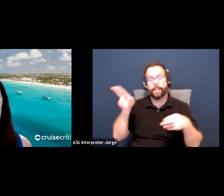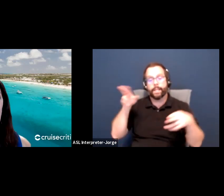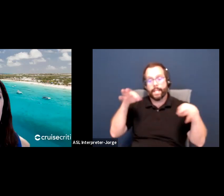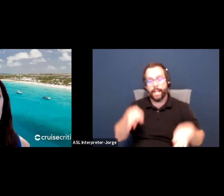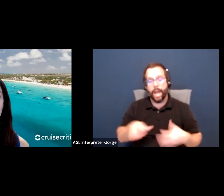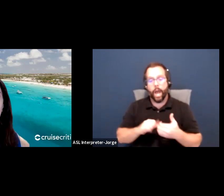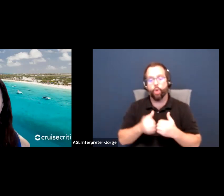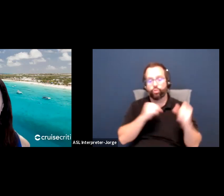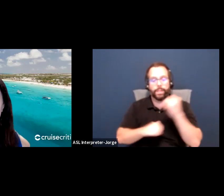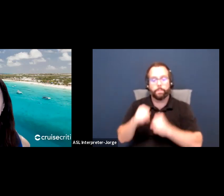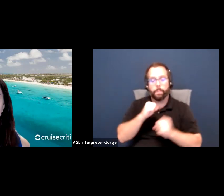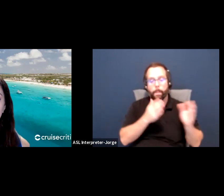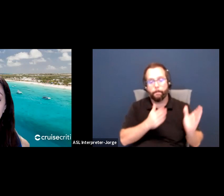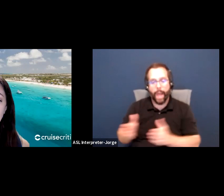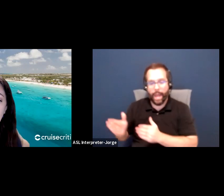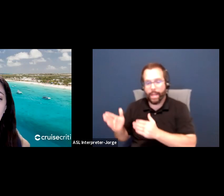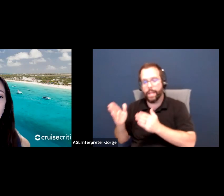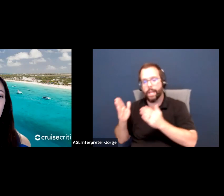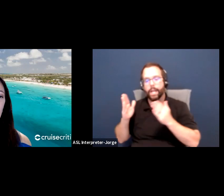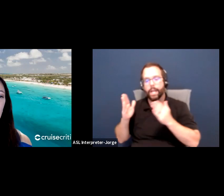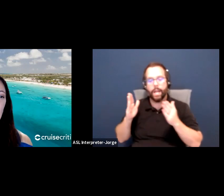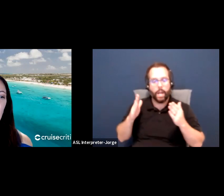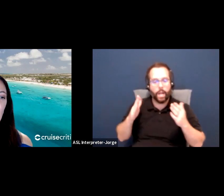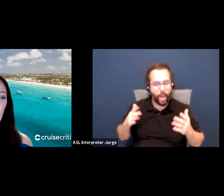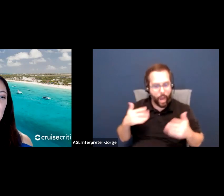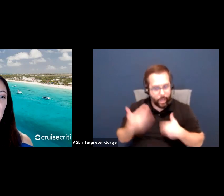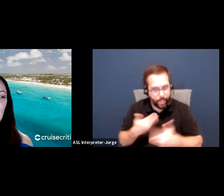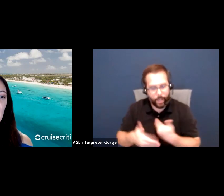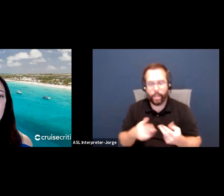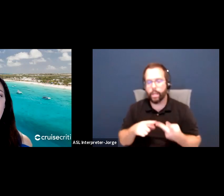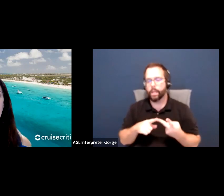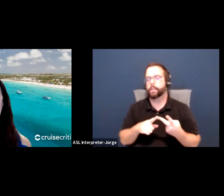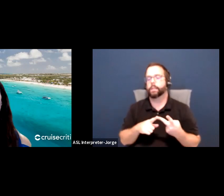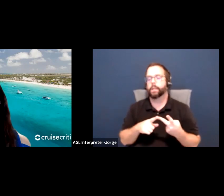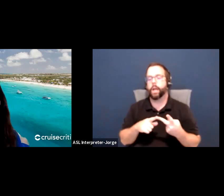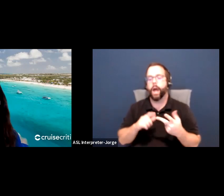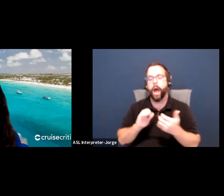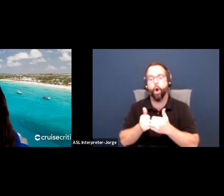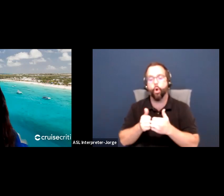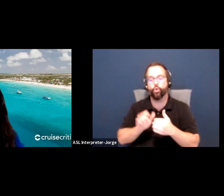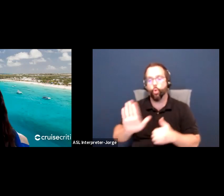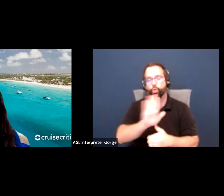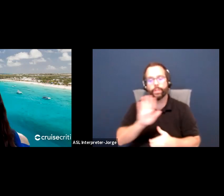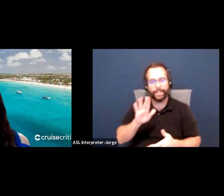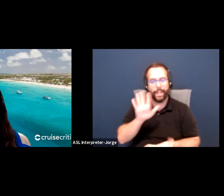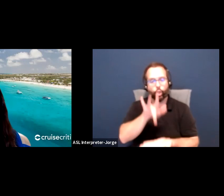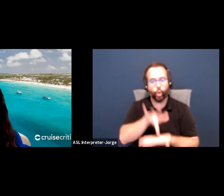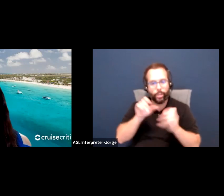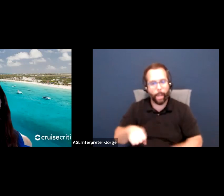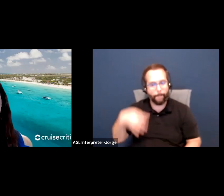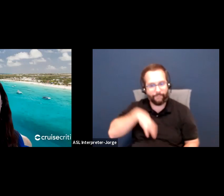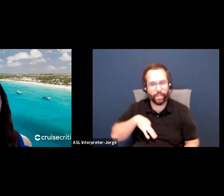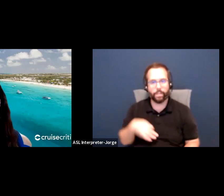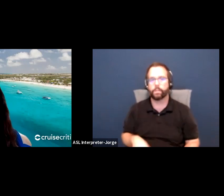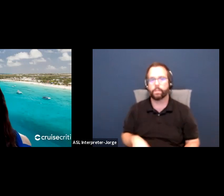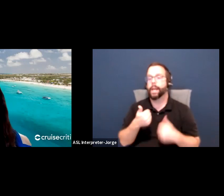can go and what it can do for your center. And if you have any questions, please do email me.